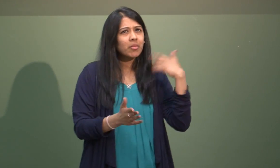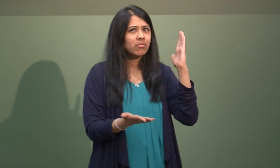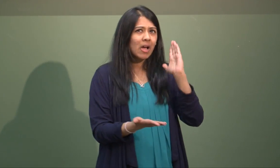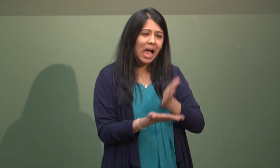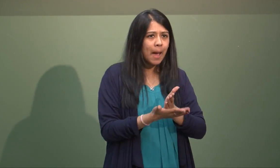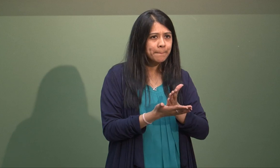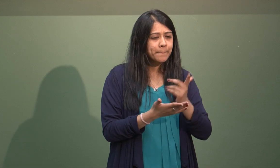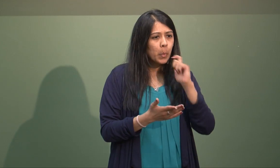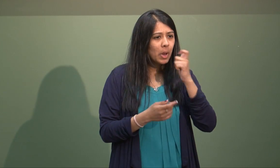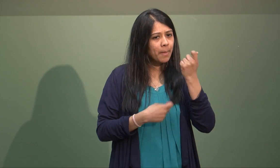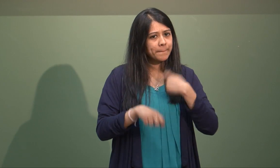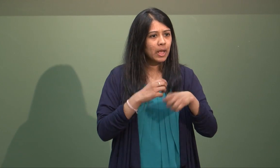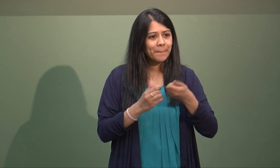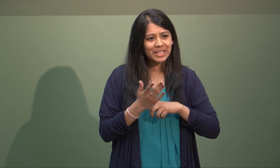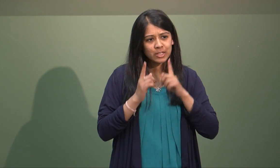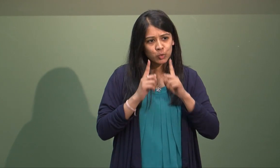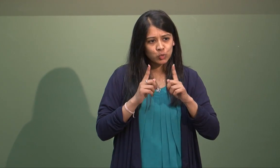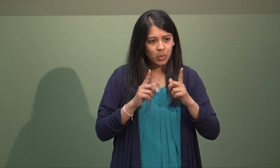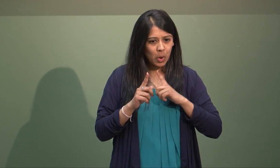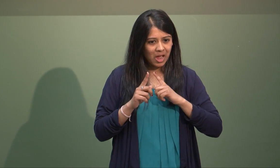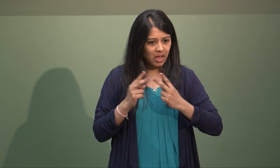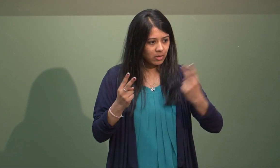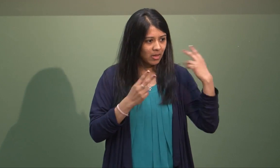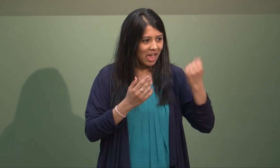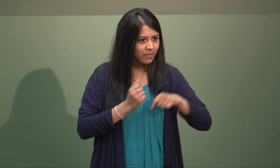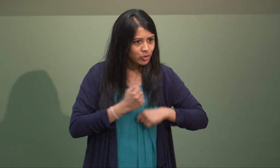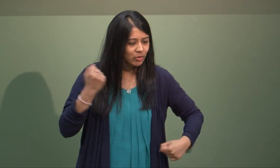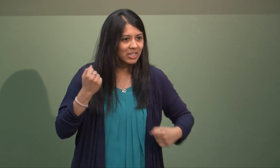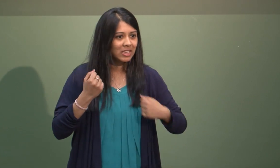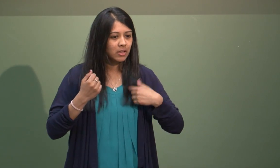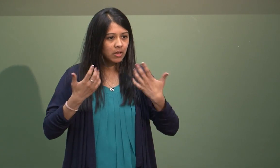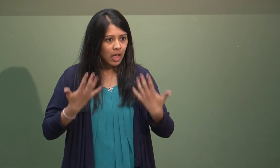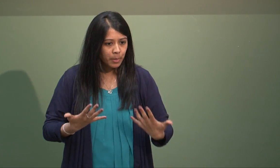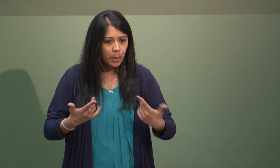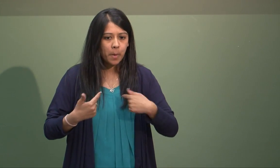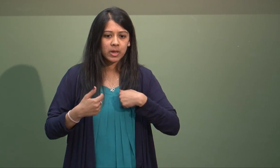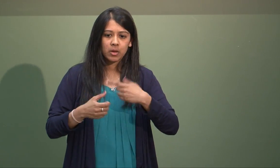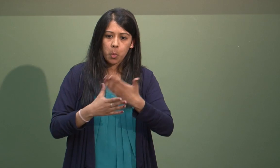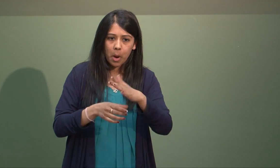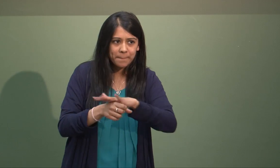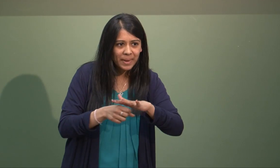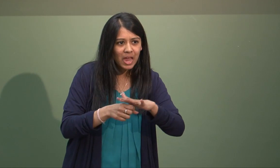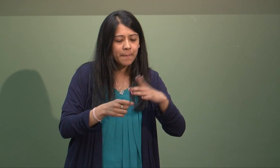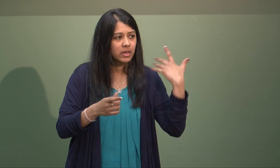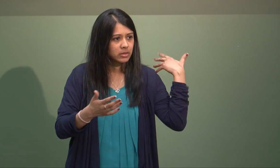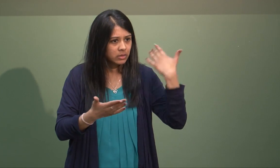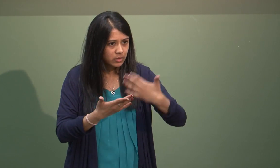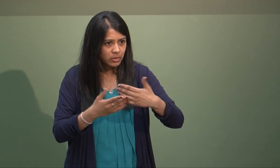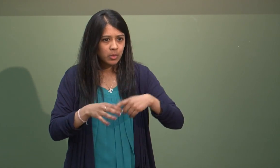pass on the skills that I've learnt. And also I think I'll be able to achieve becoming a BSL tutor because